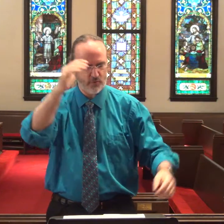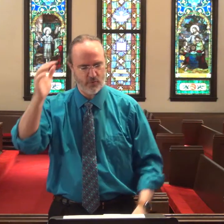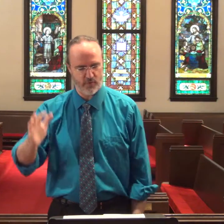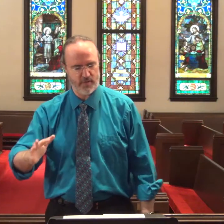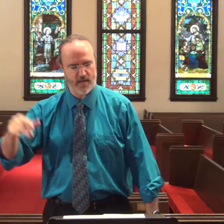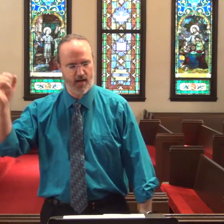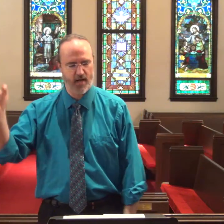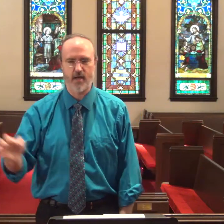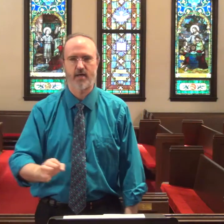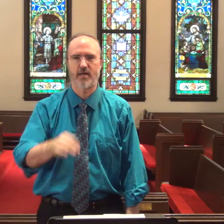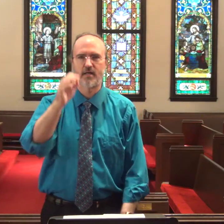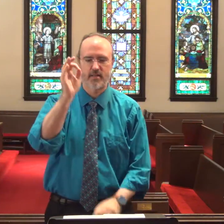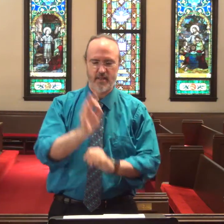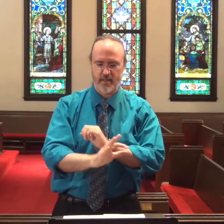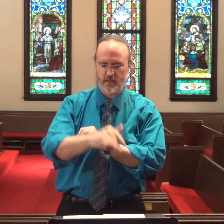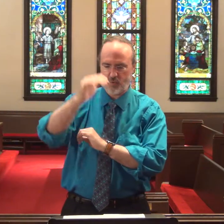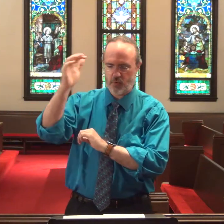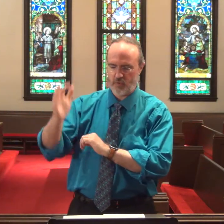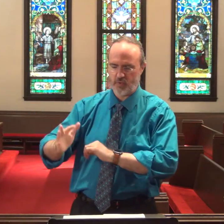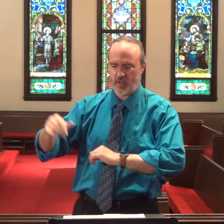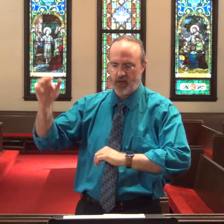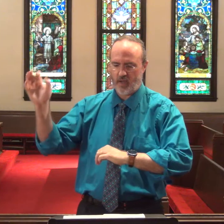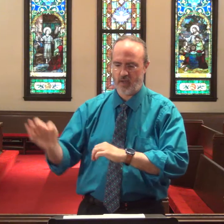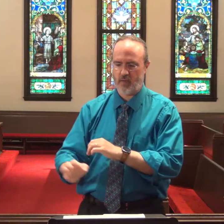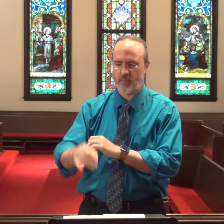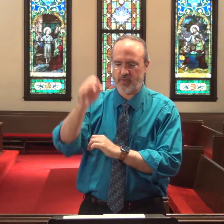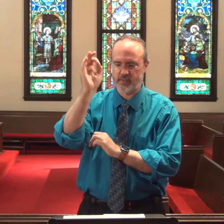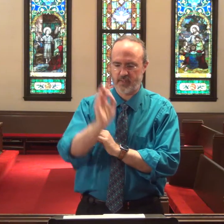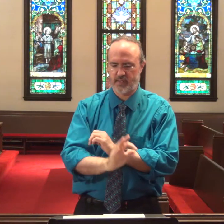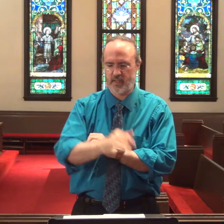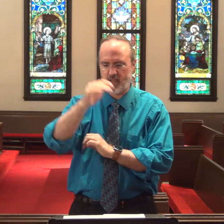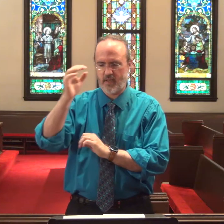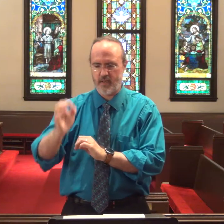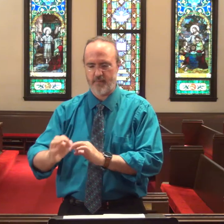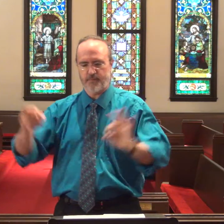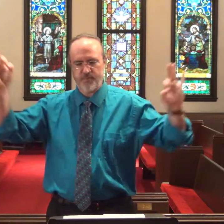Alleluia! Alleluia! Alleluia!